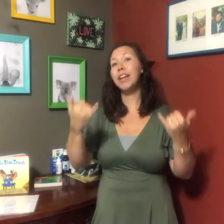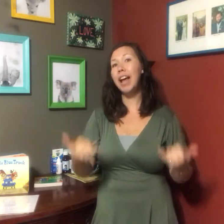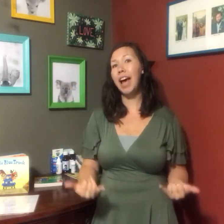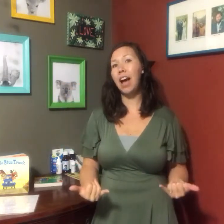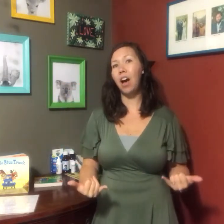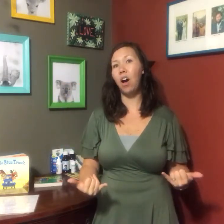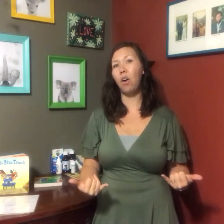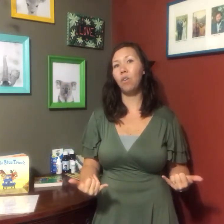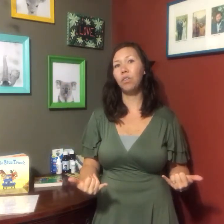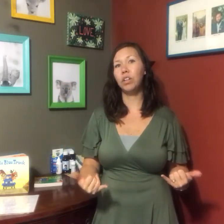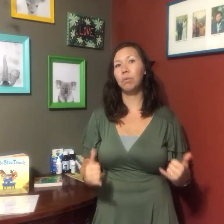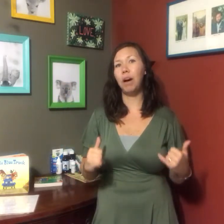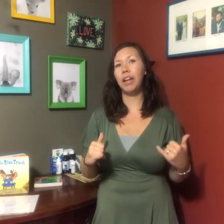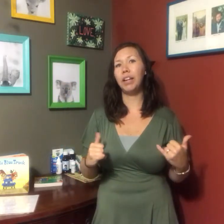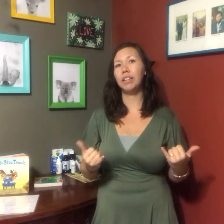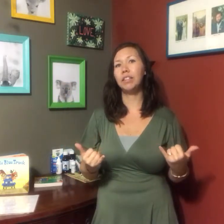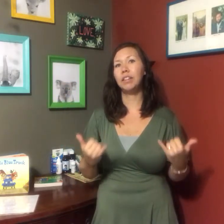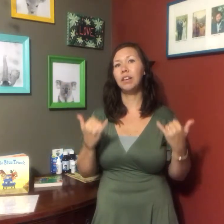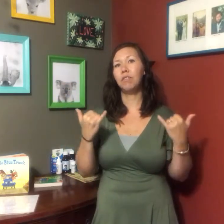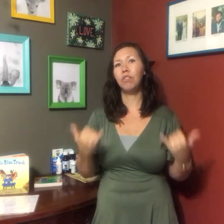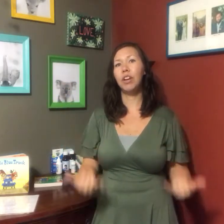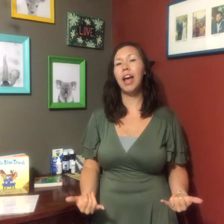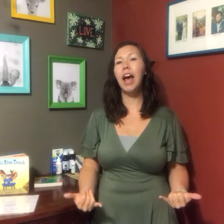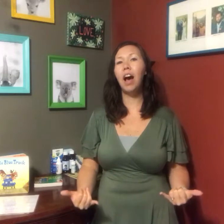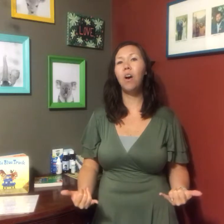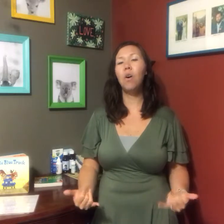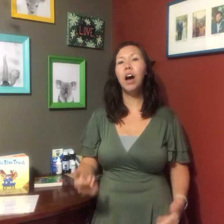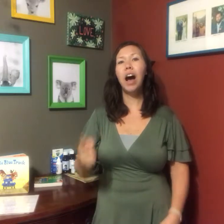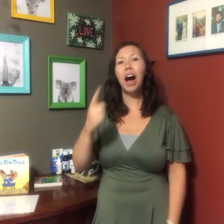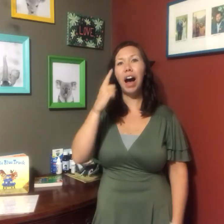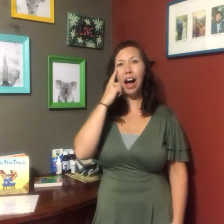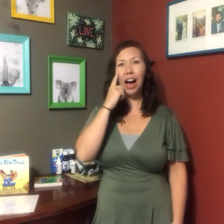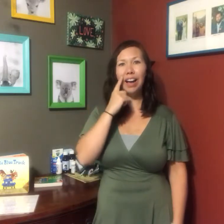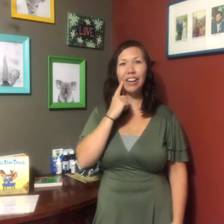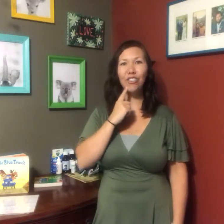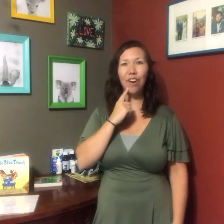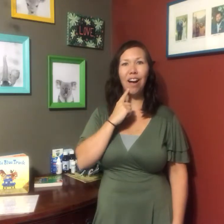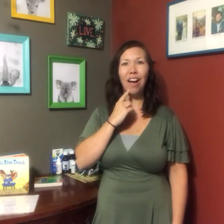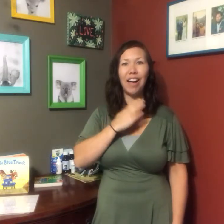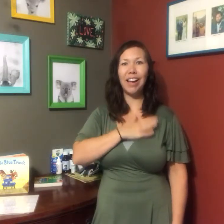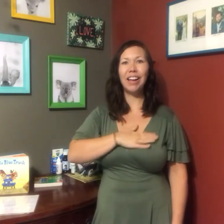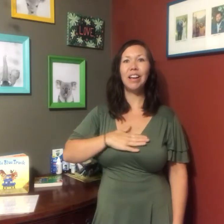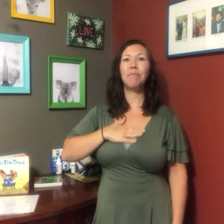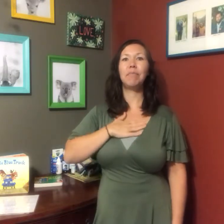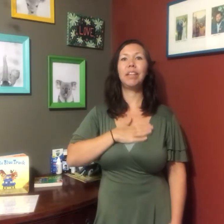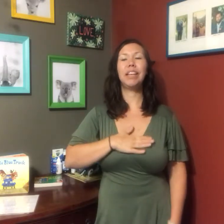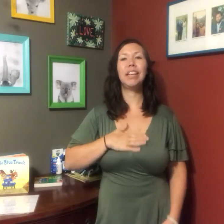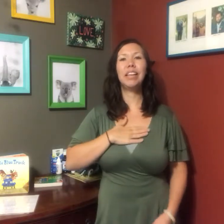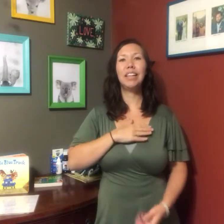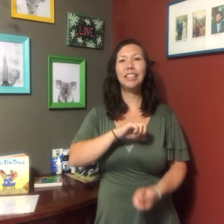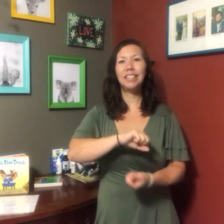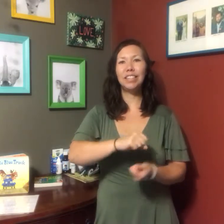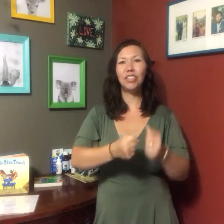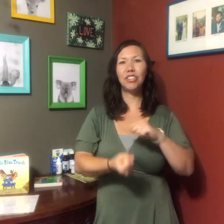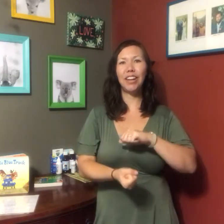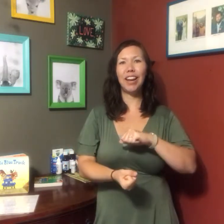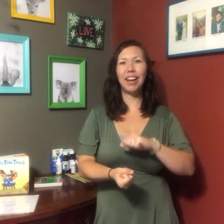now, your Y hands, for now, I cry, please change